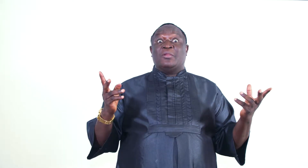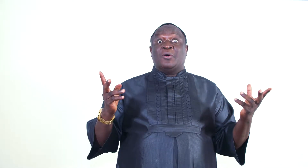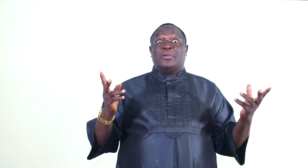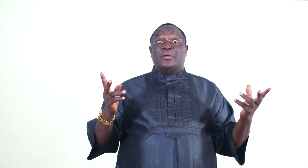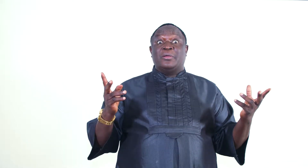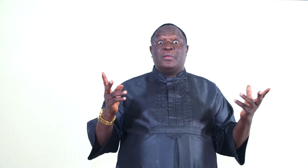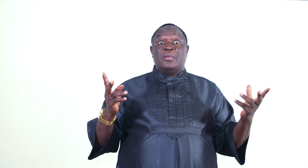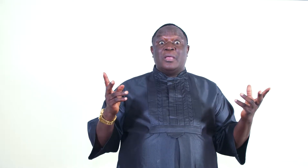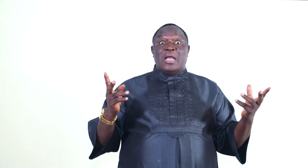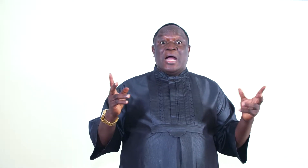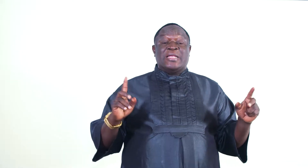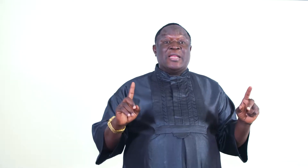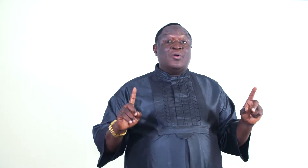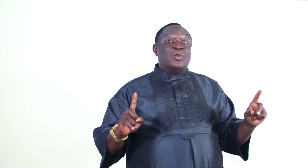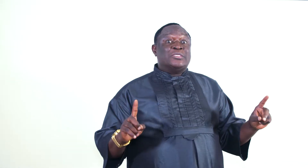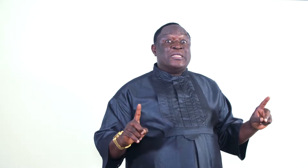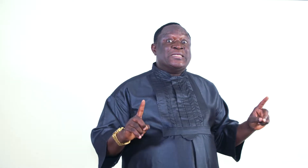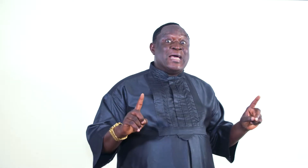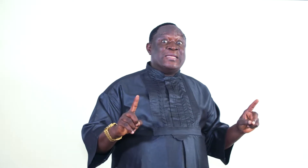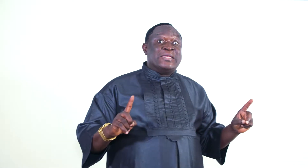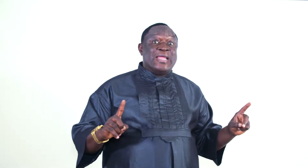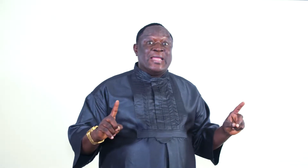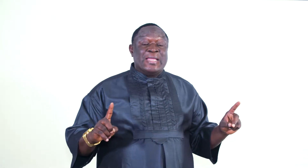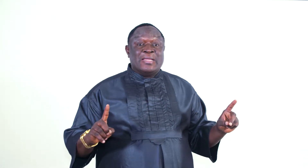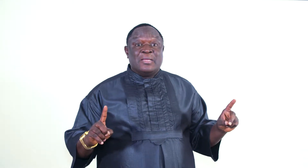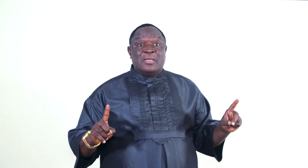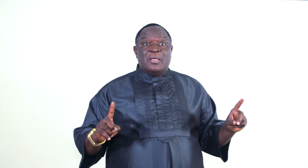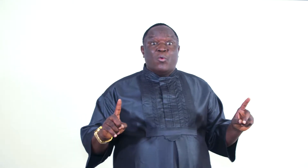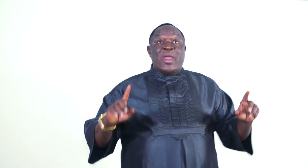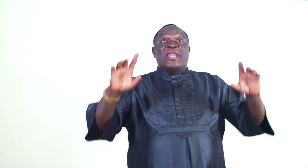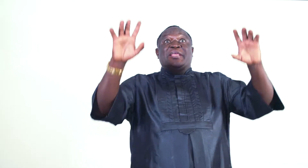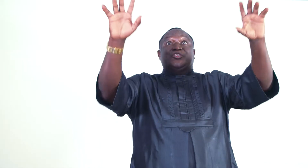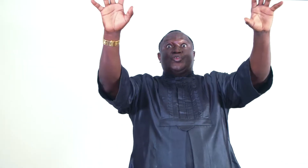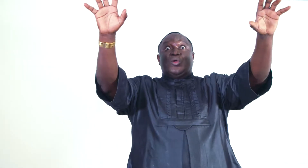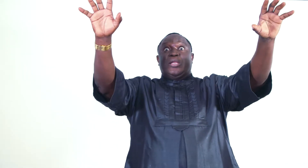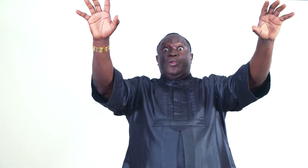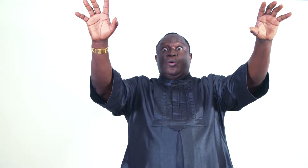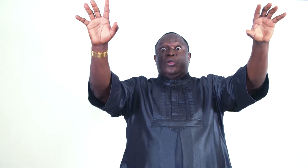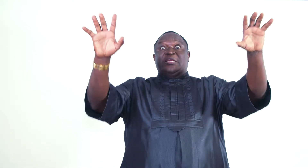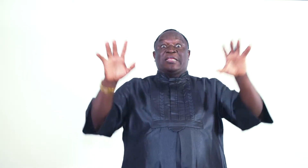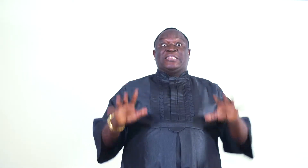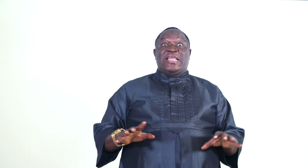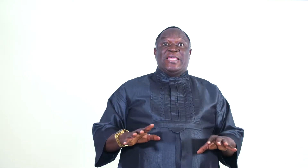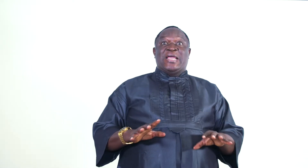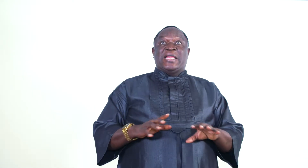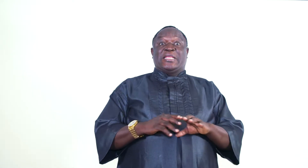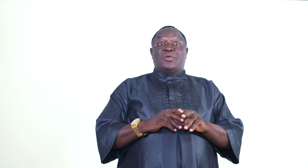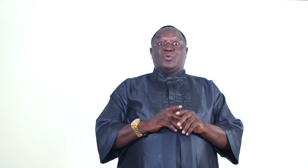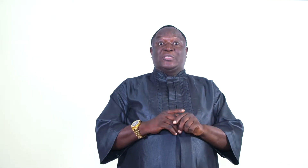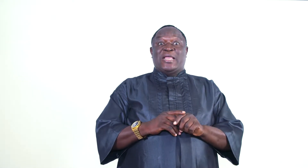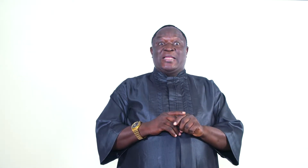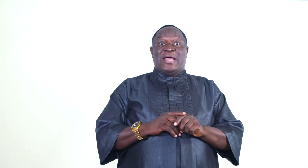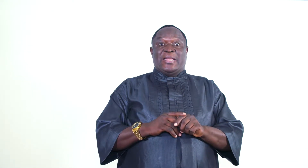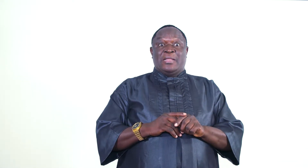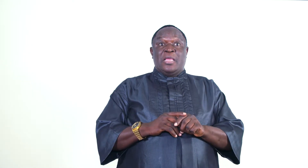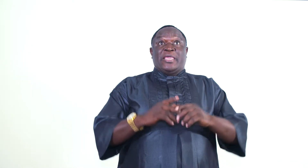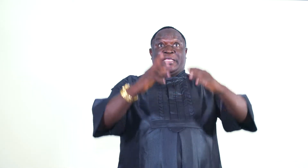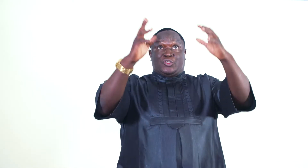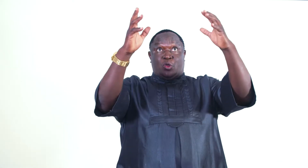the Lord. And then until that day when he saw the Lord, the year that Uzziah died, he saw